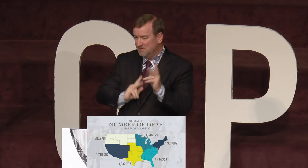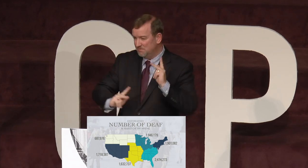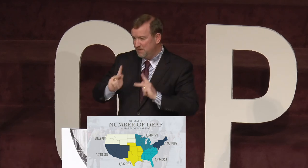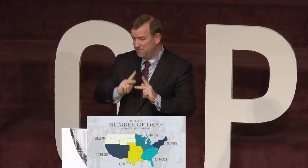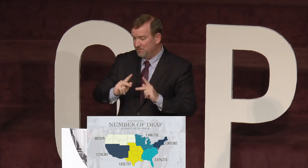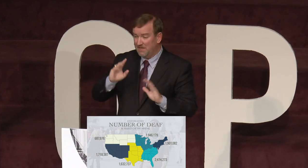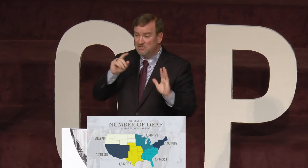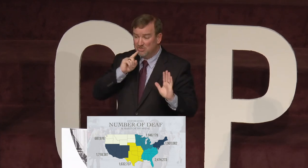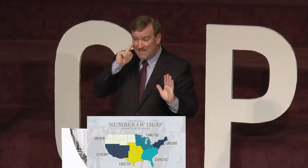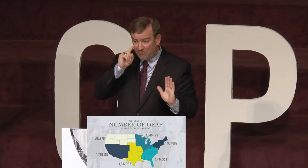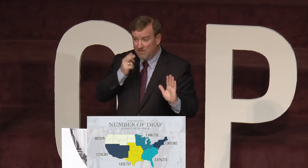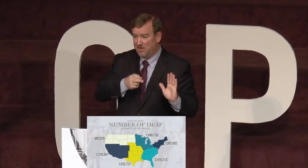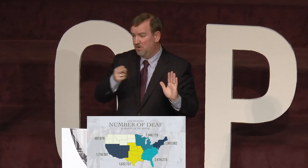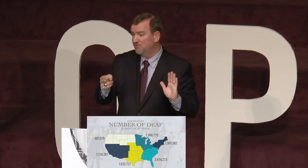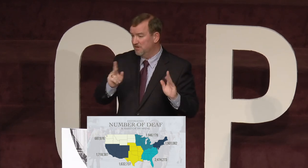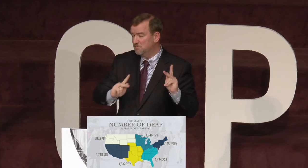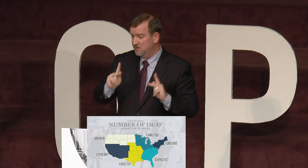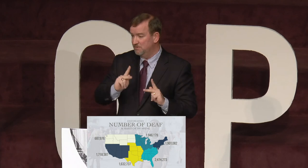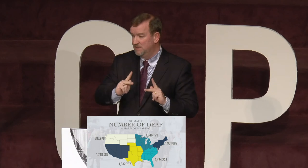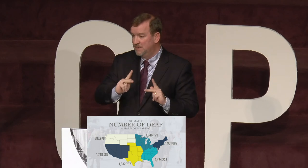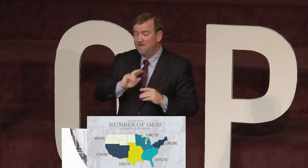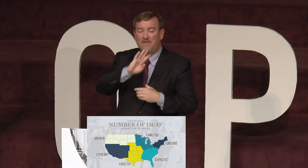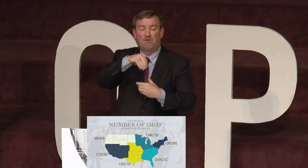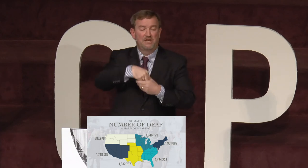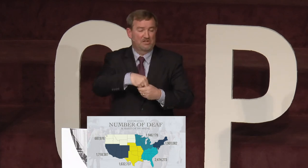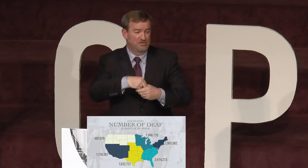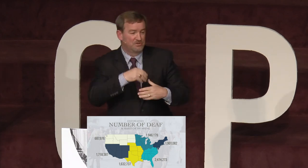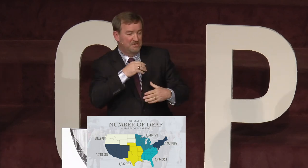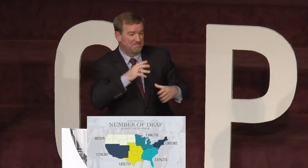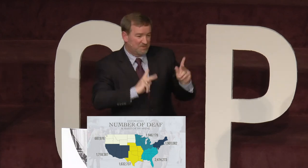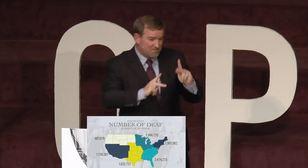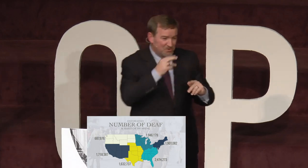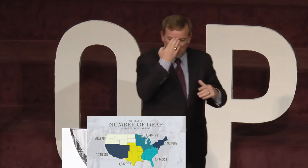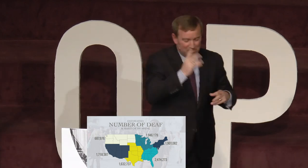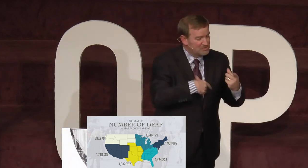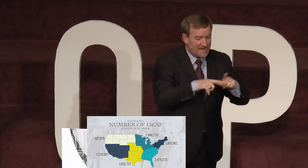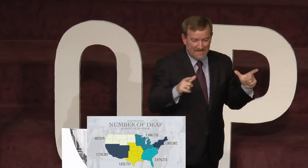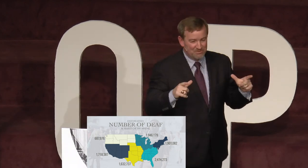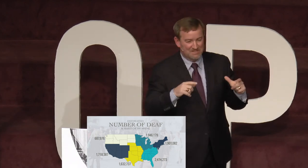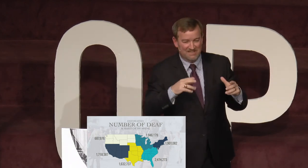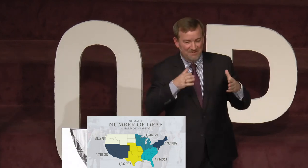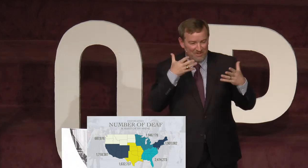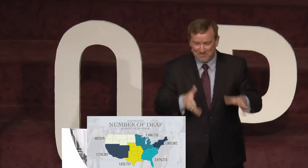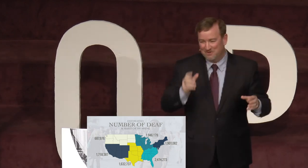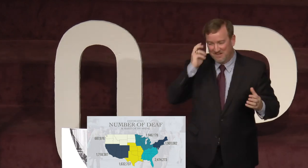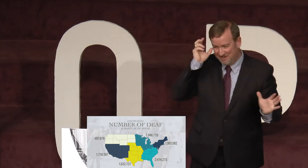people. Now, these are deaf and hard of hearing people. That would include people who don't know sign language and they've lost their hearing.